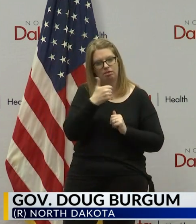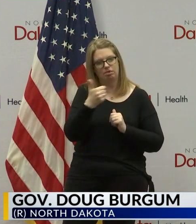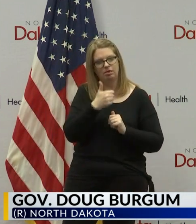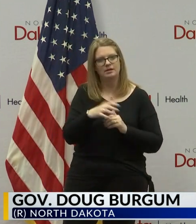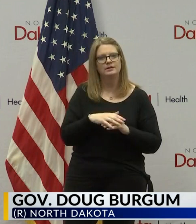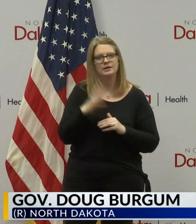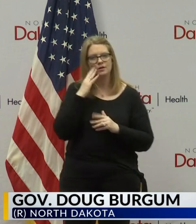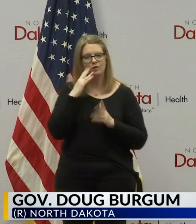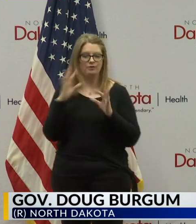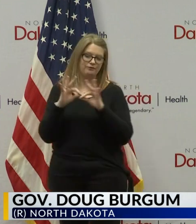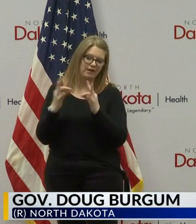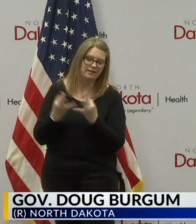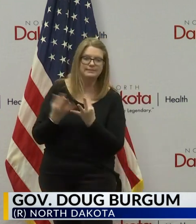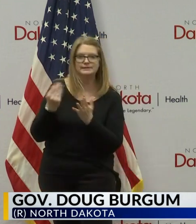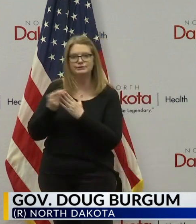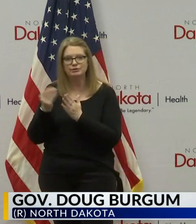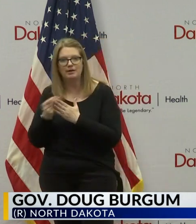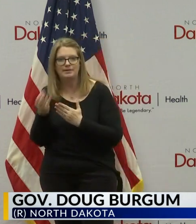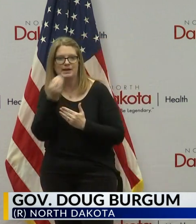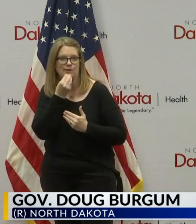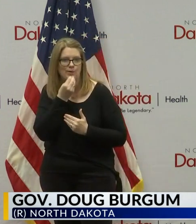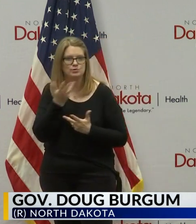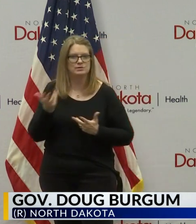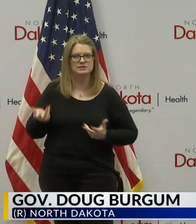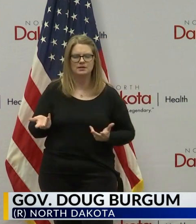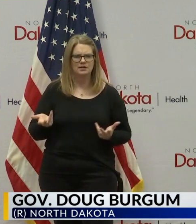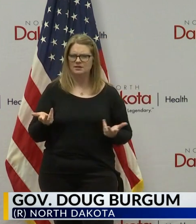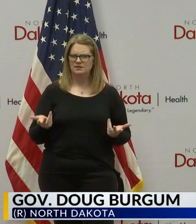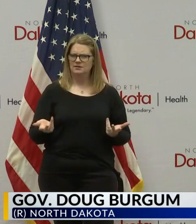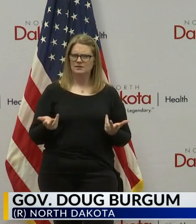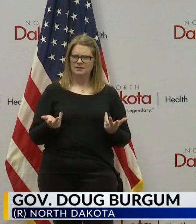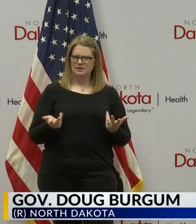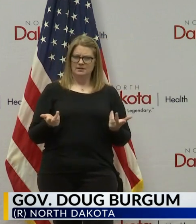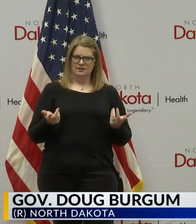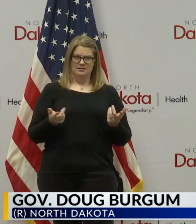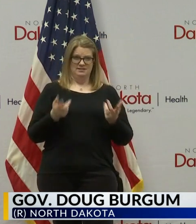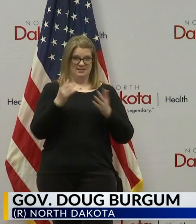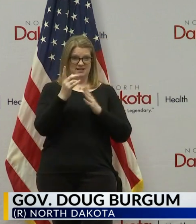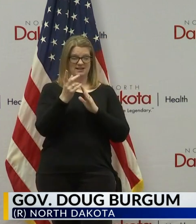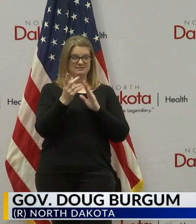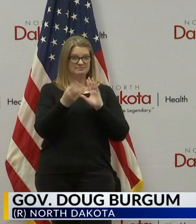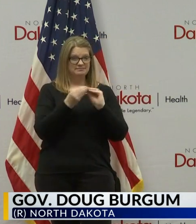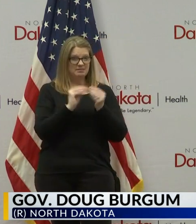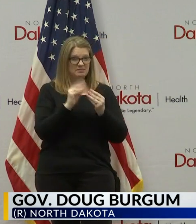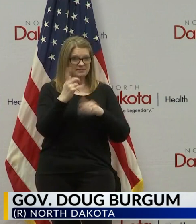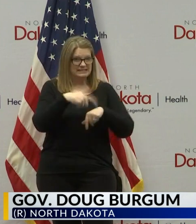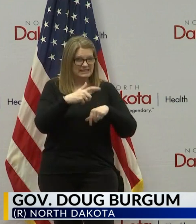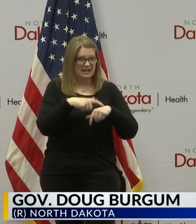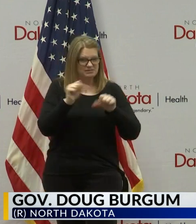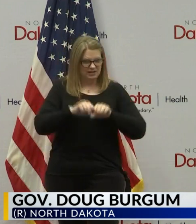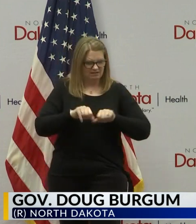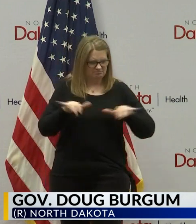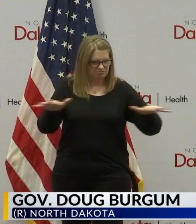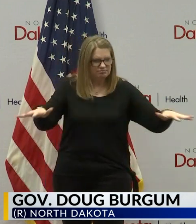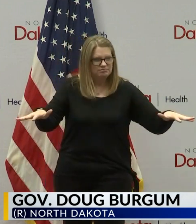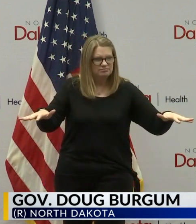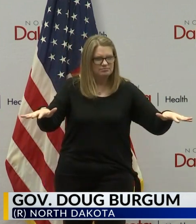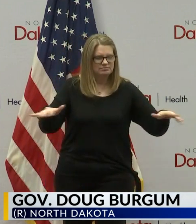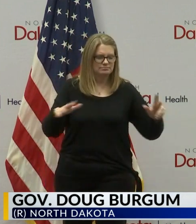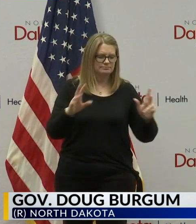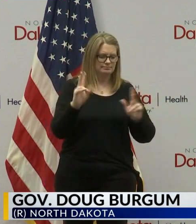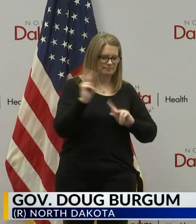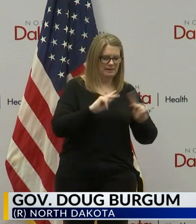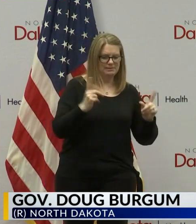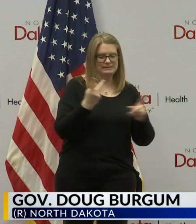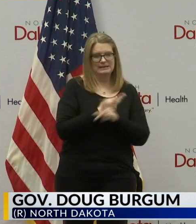shopping and groceries and all that stuff, I mean, the number of potential transmissible moments gets to be, you multiply people times